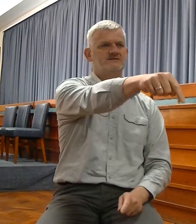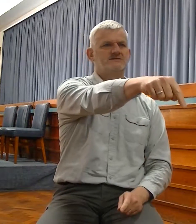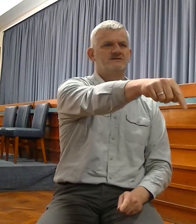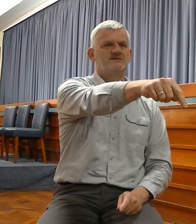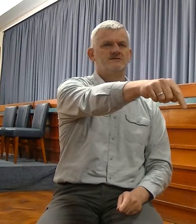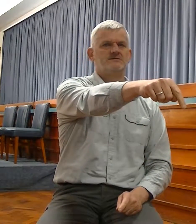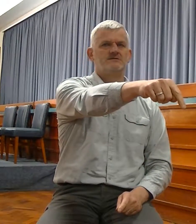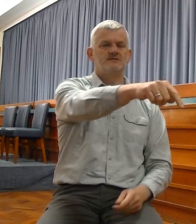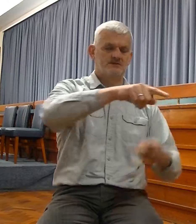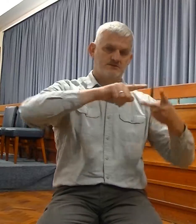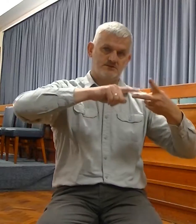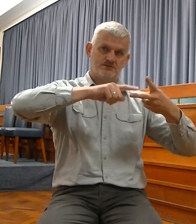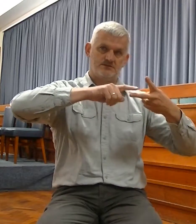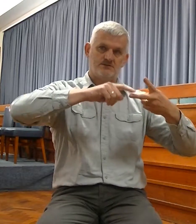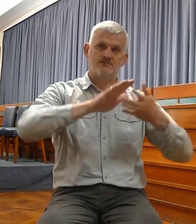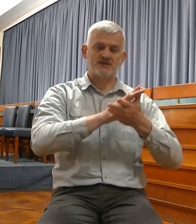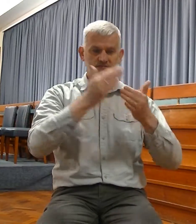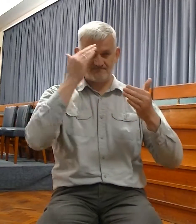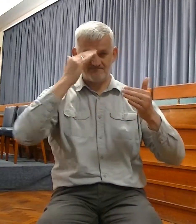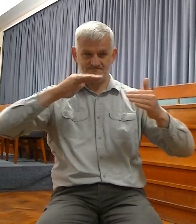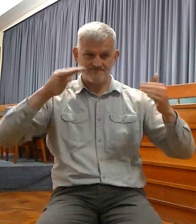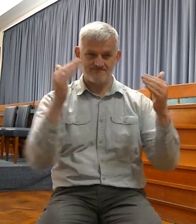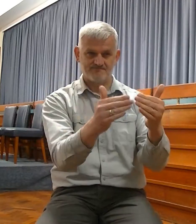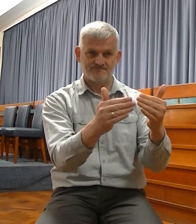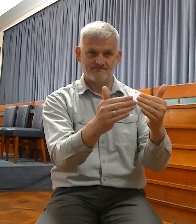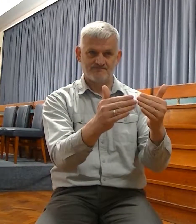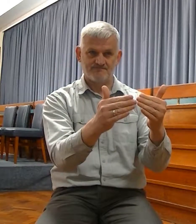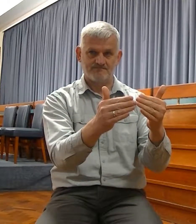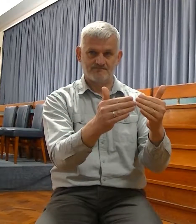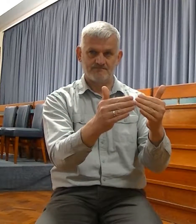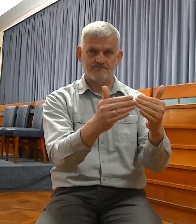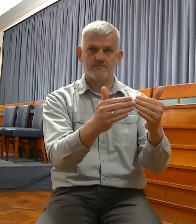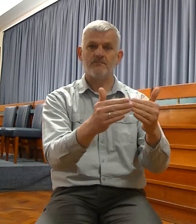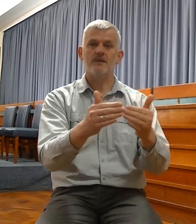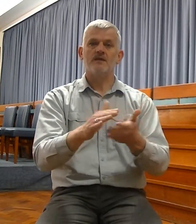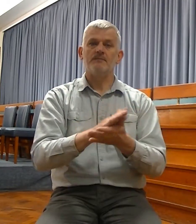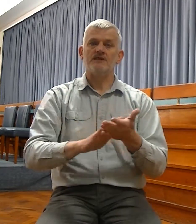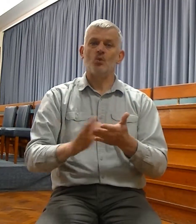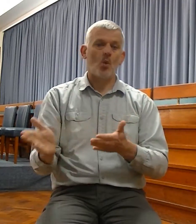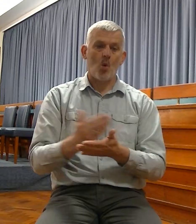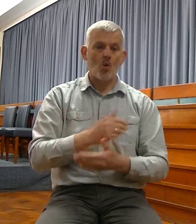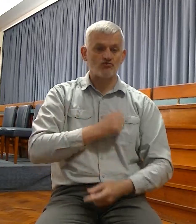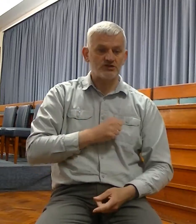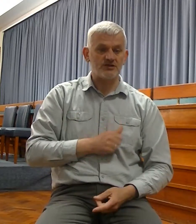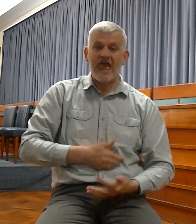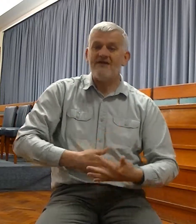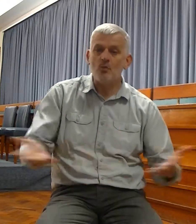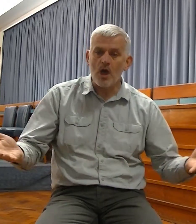in a sense, a focal point of the worship of all the same Gentiles. And the end of verse 17,